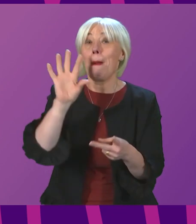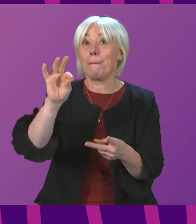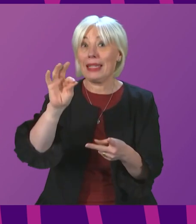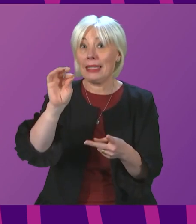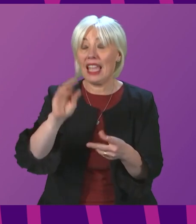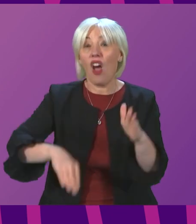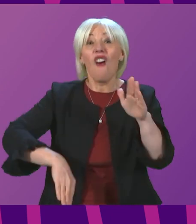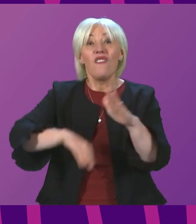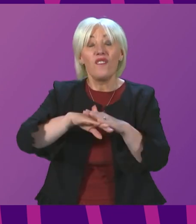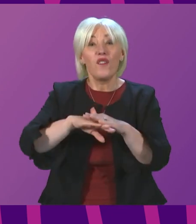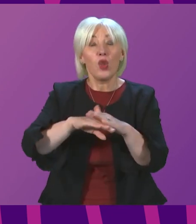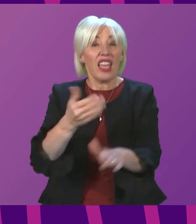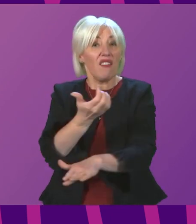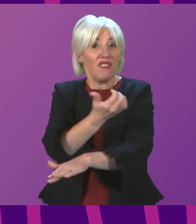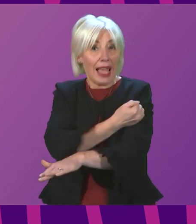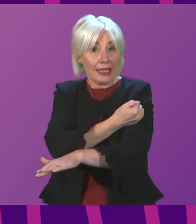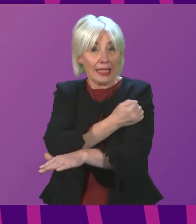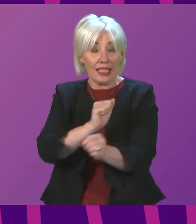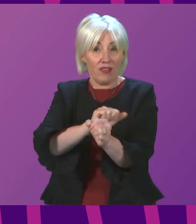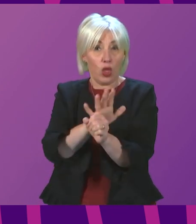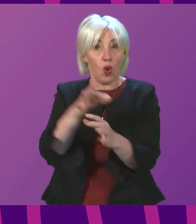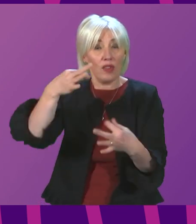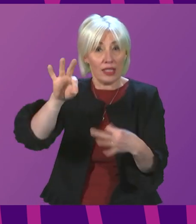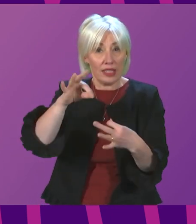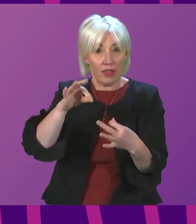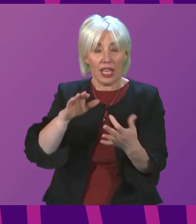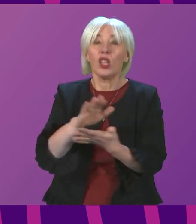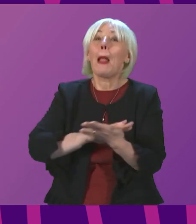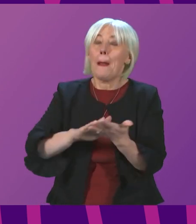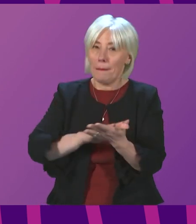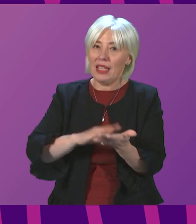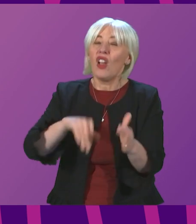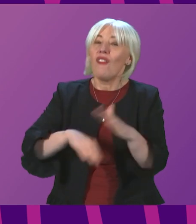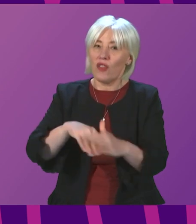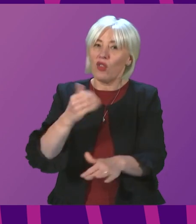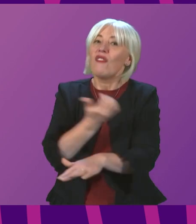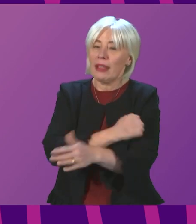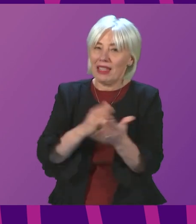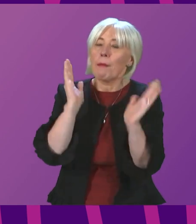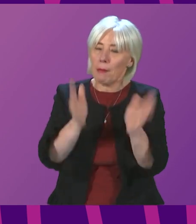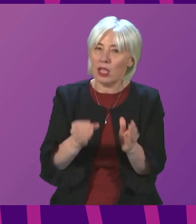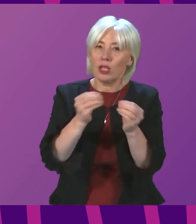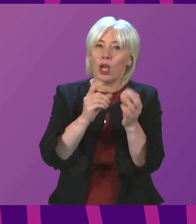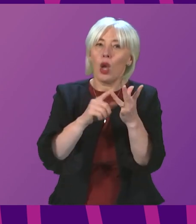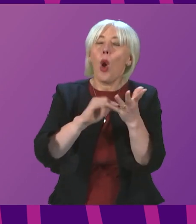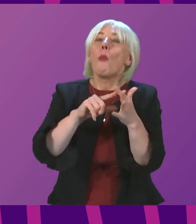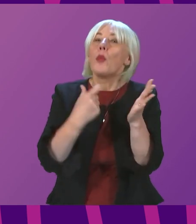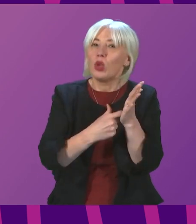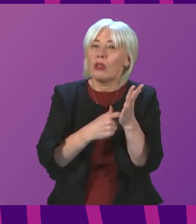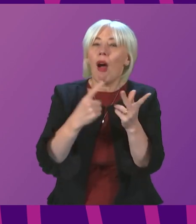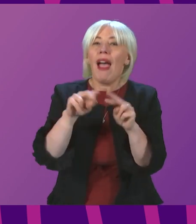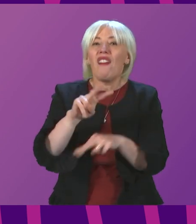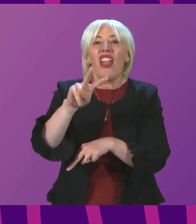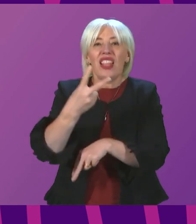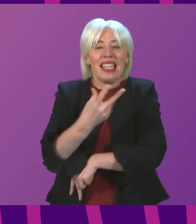fully vaccinated for the purposes of COVID certification will include having a booster if the second dose was more than four